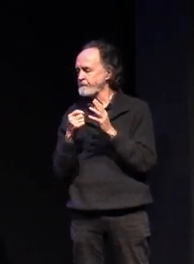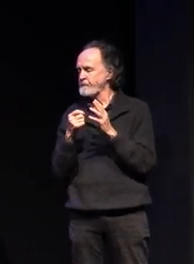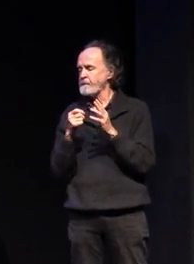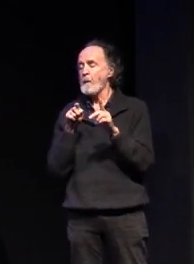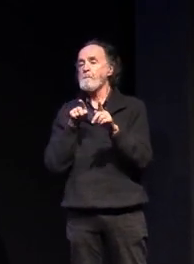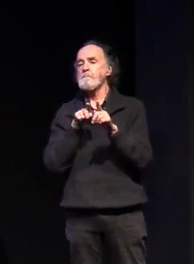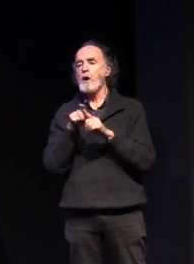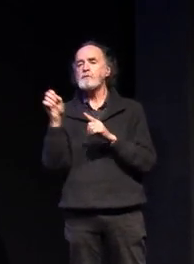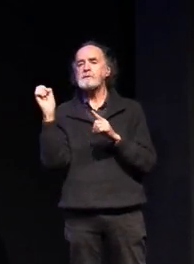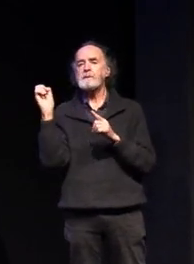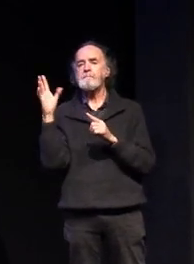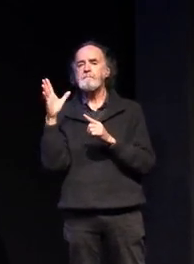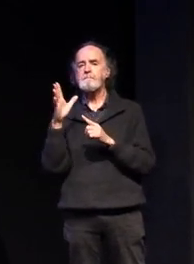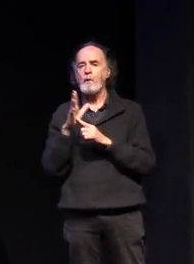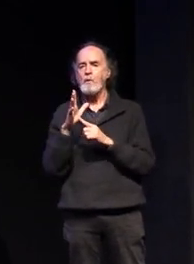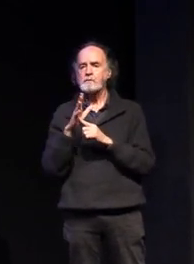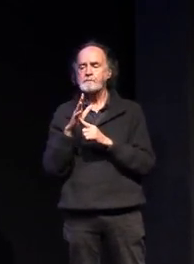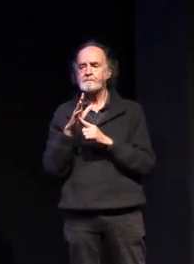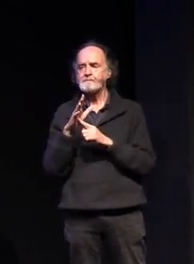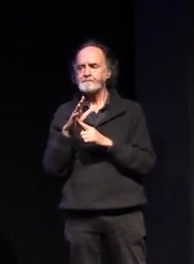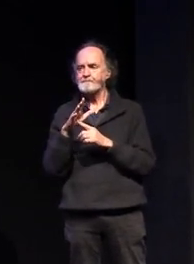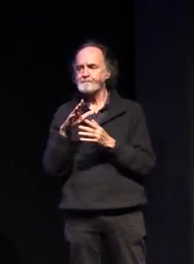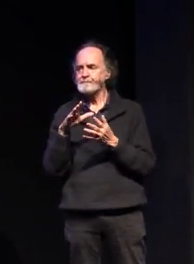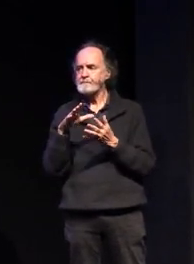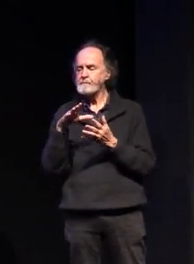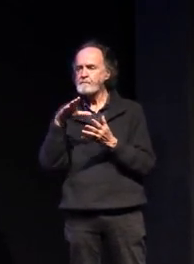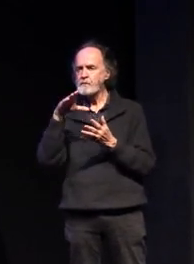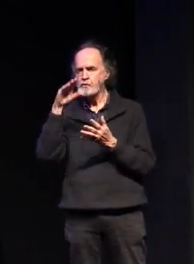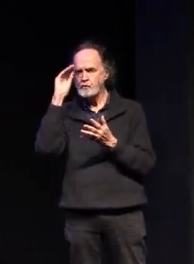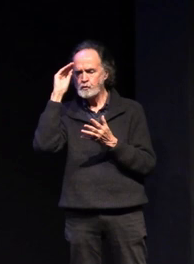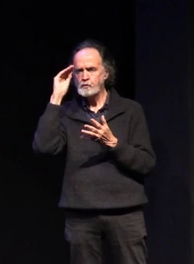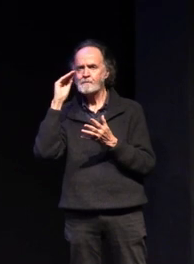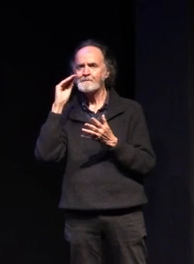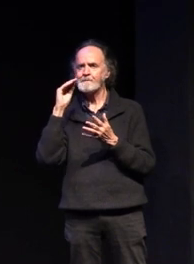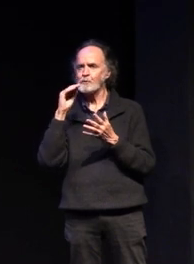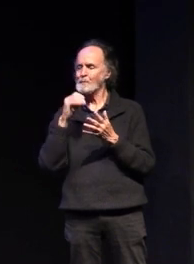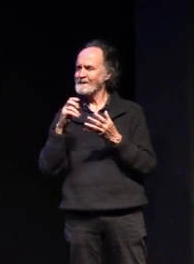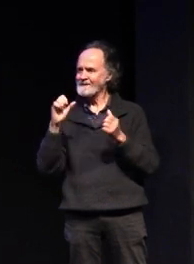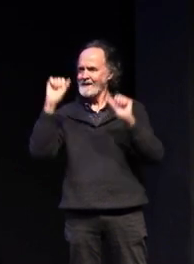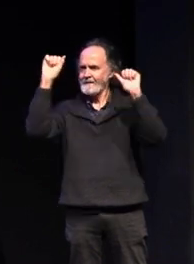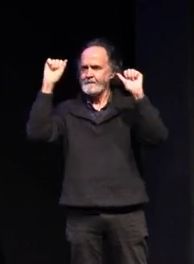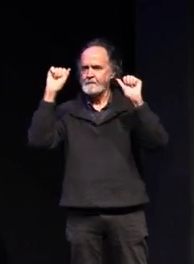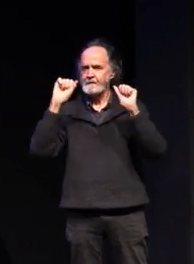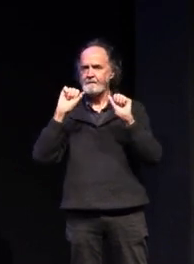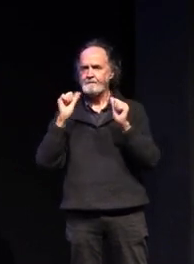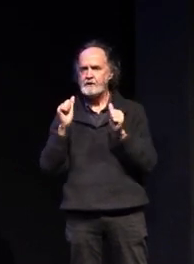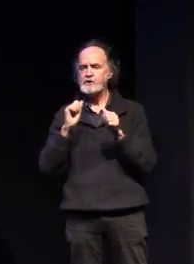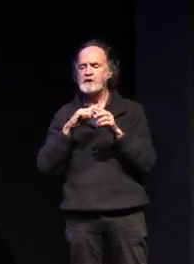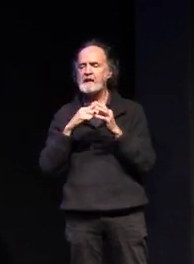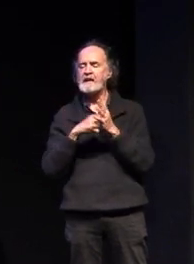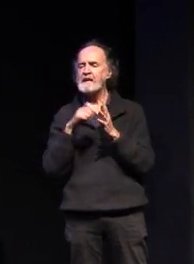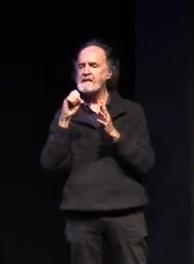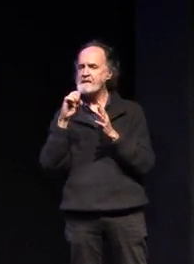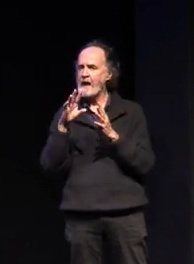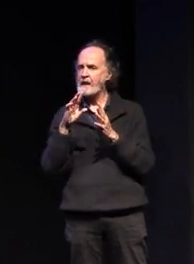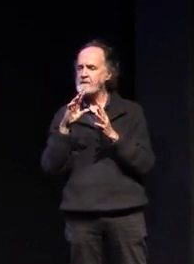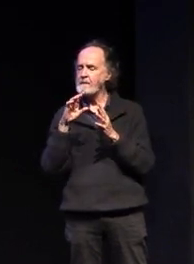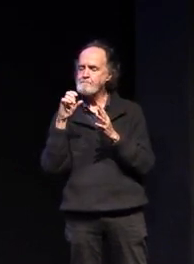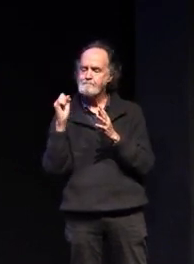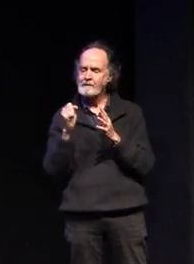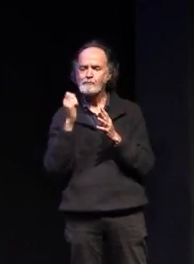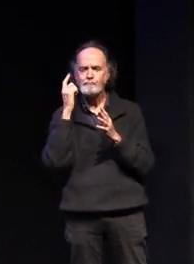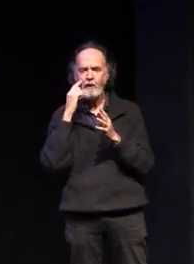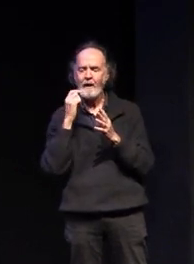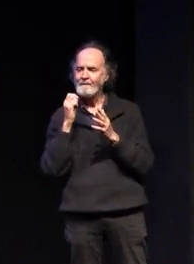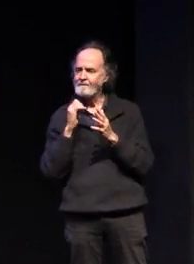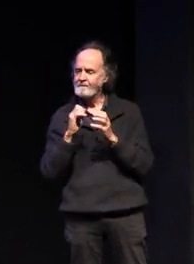most importantly for students you know to really make the most and finish their year 10 program off as strongly as they can and